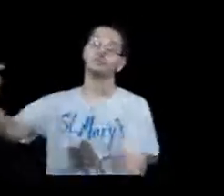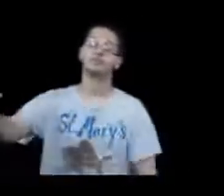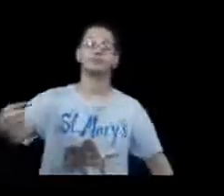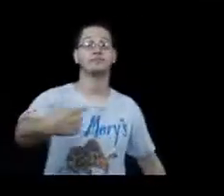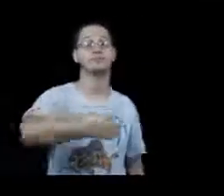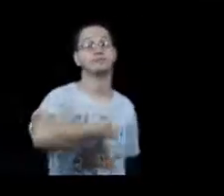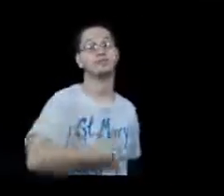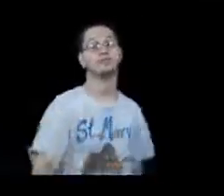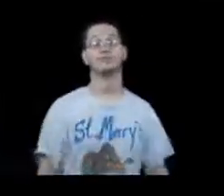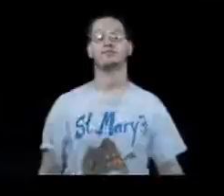help me